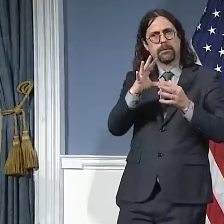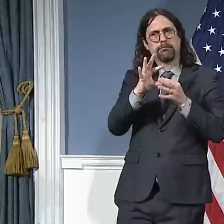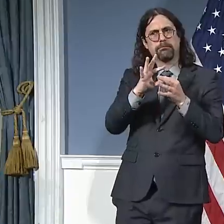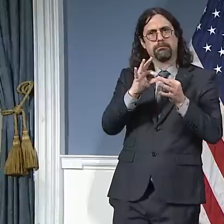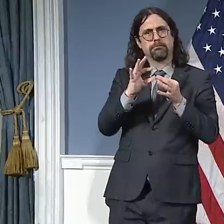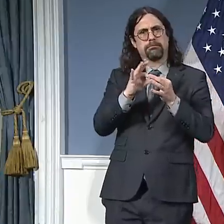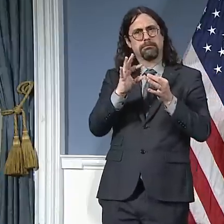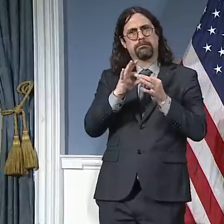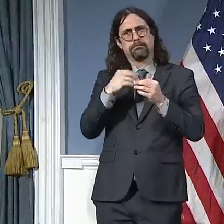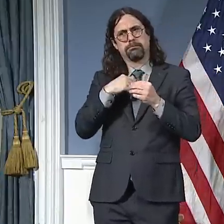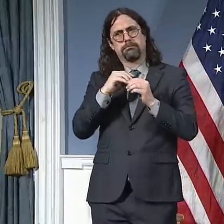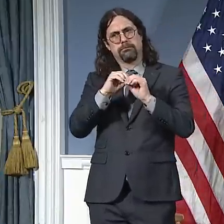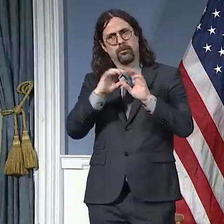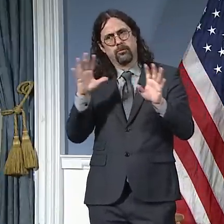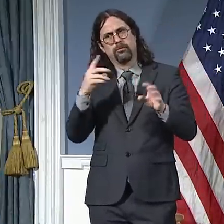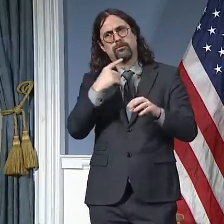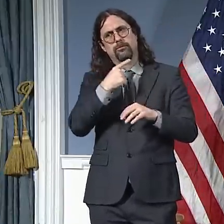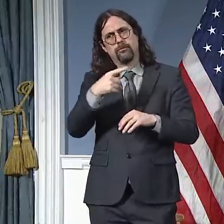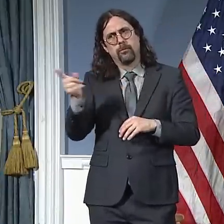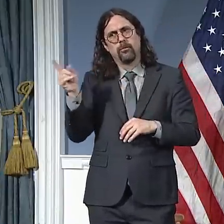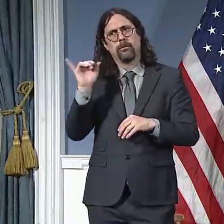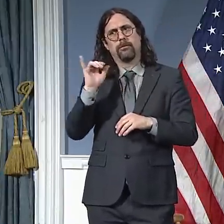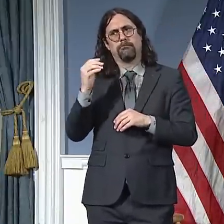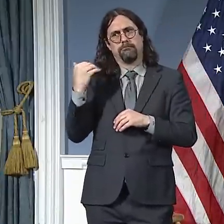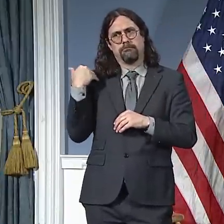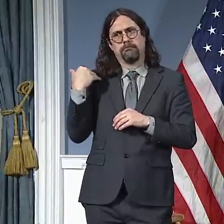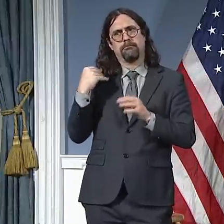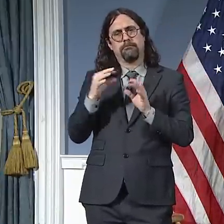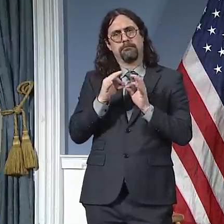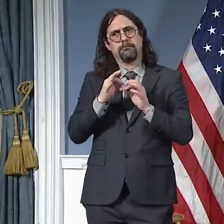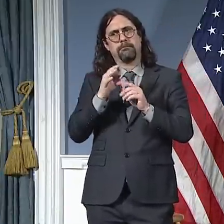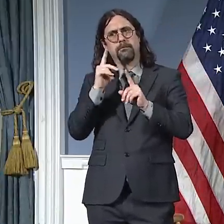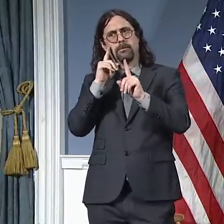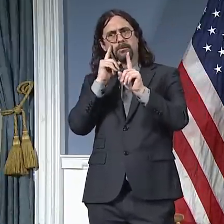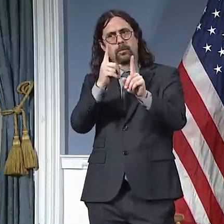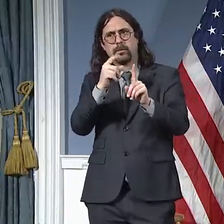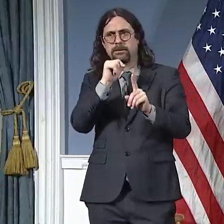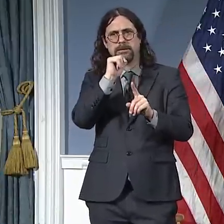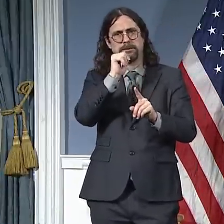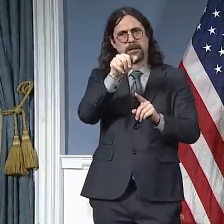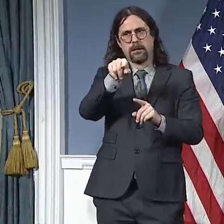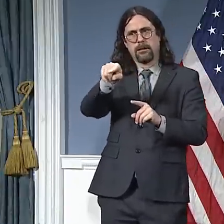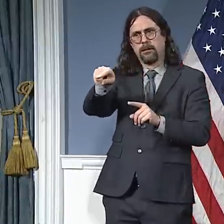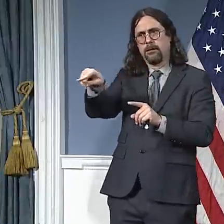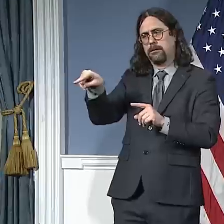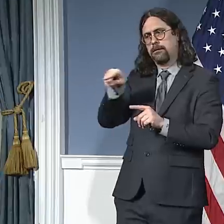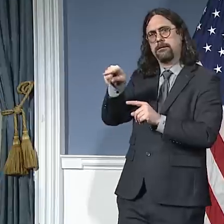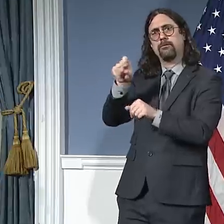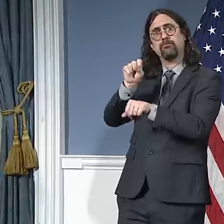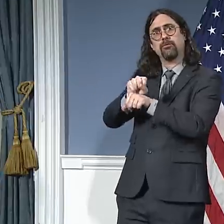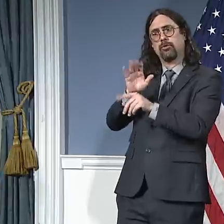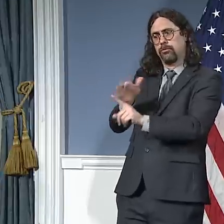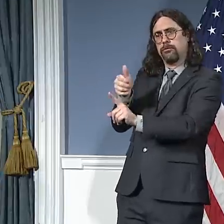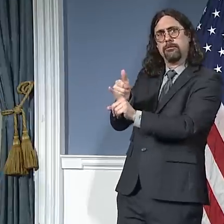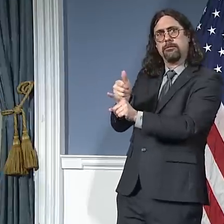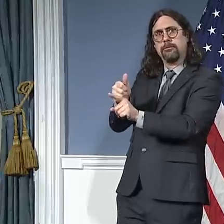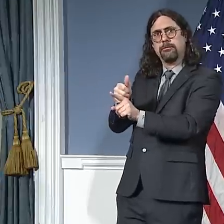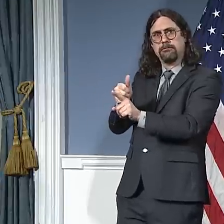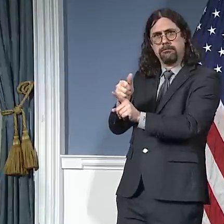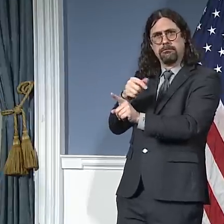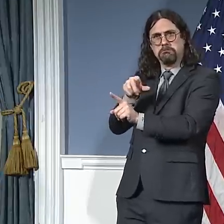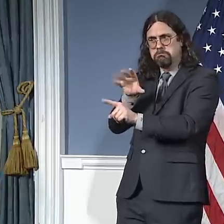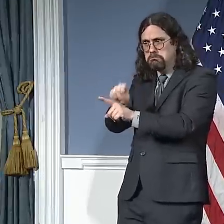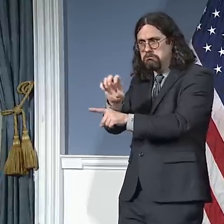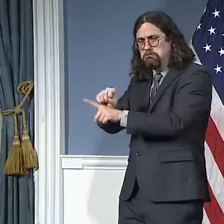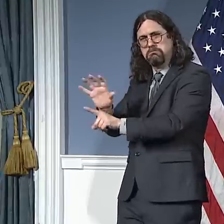to focus on those who are profiting off that worker and exploiting that worker and sometimes trafficking in that